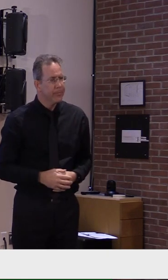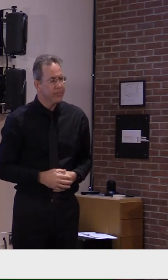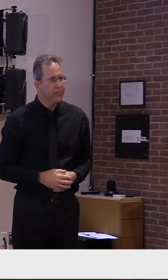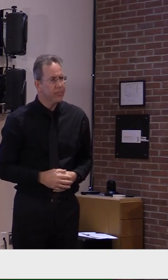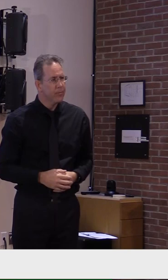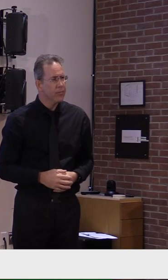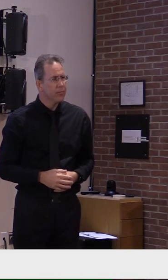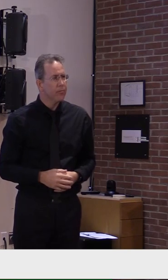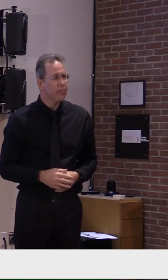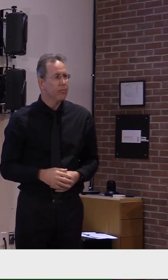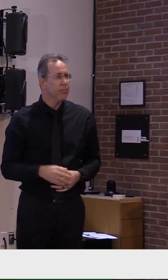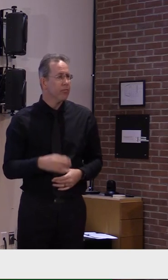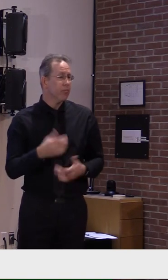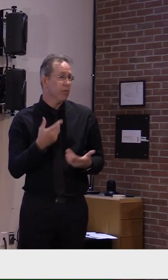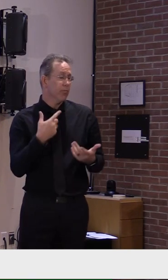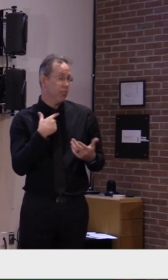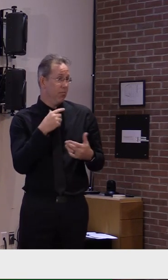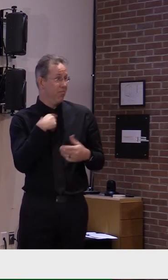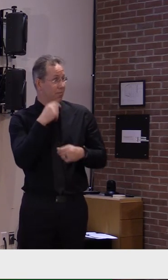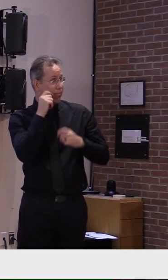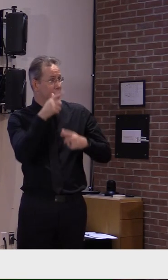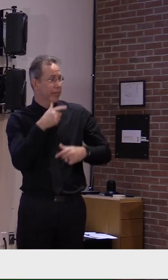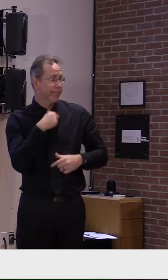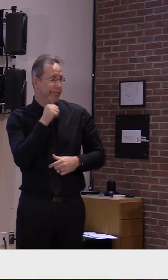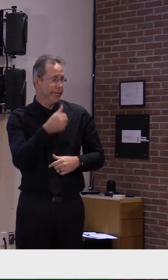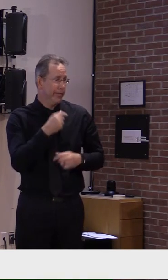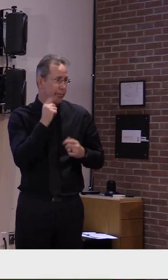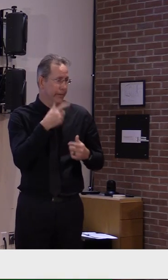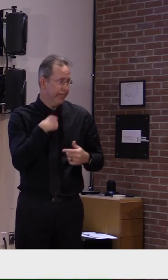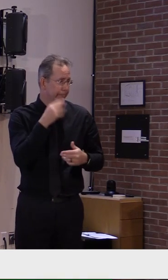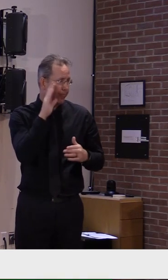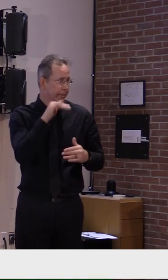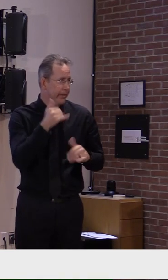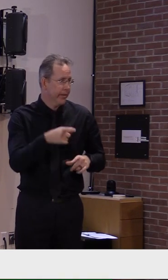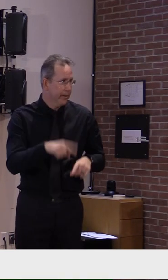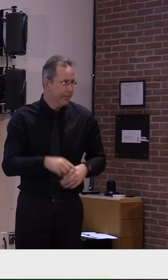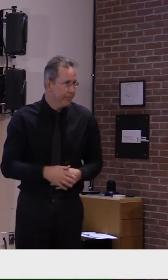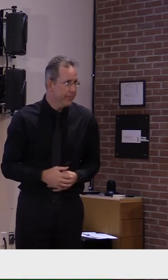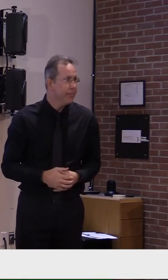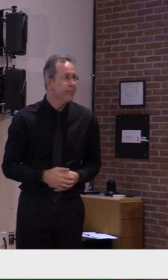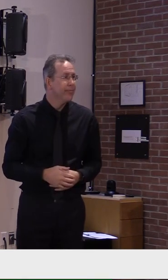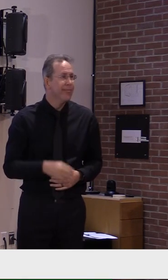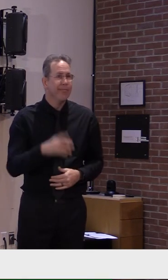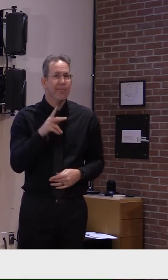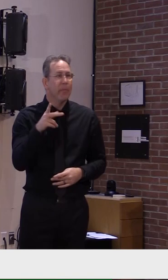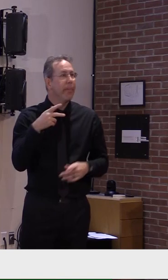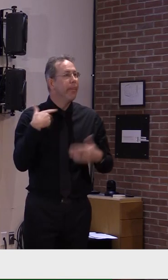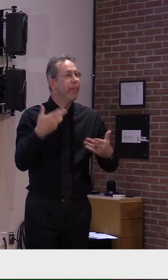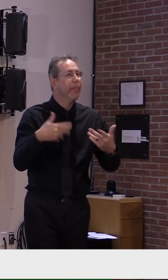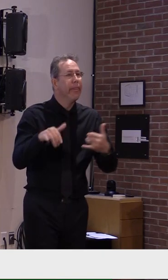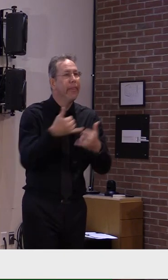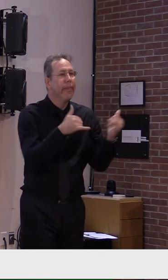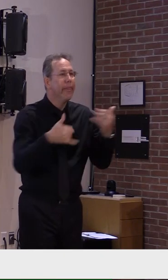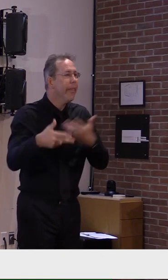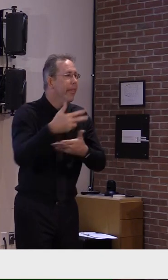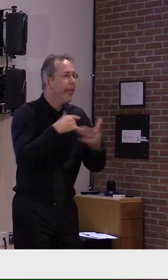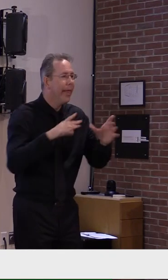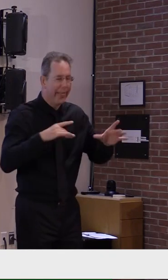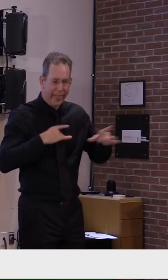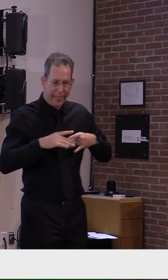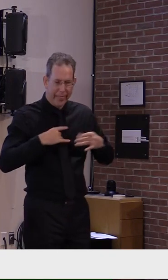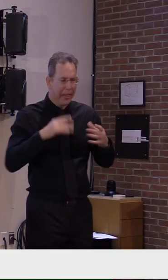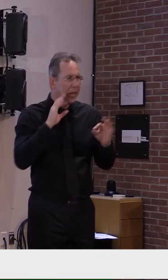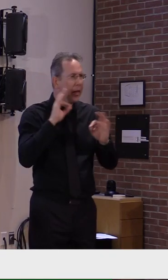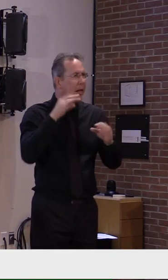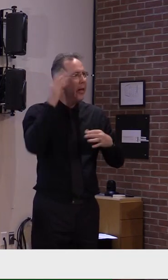expect them to, accounting for the delay from exposure to getting symptoms, to going and seeking a test, to getting that test result, and then getting it